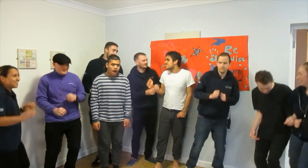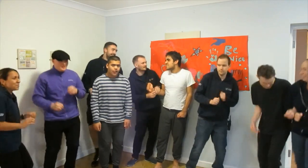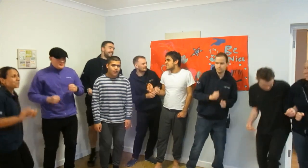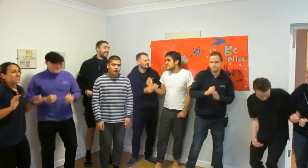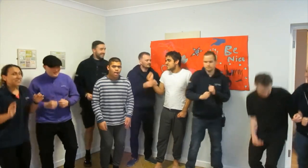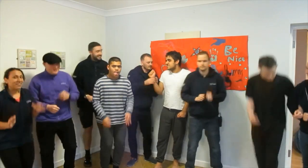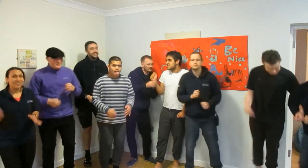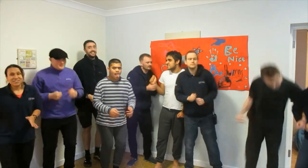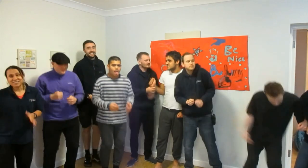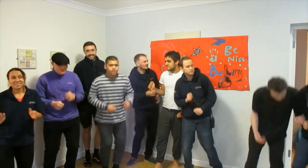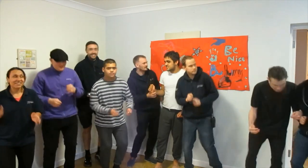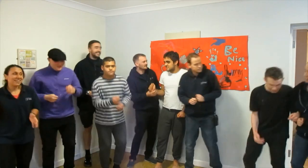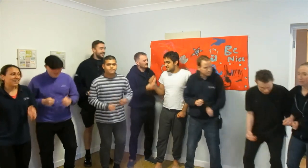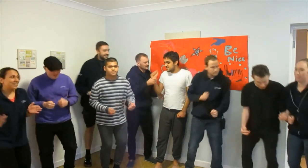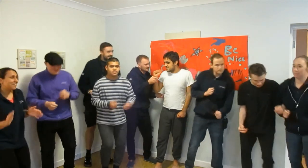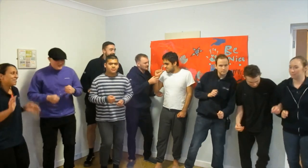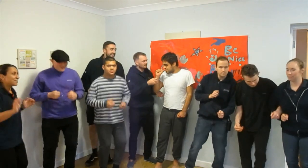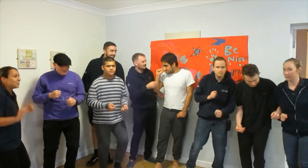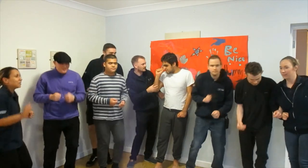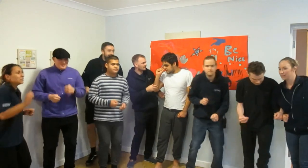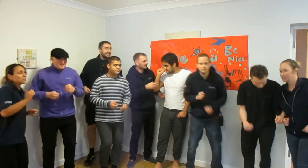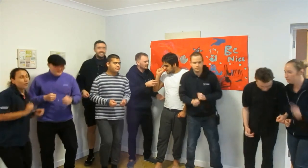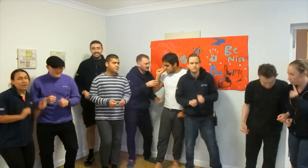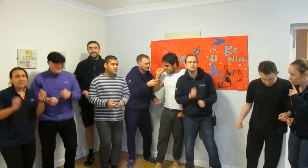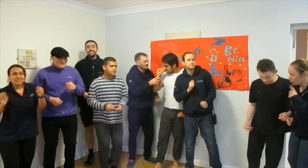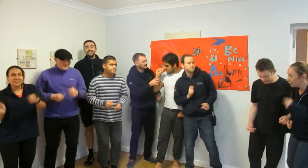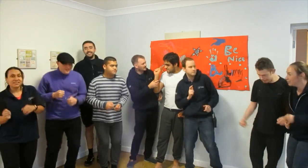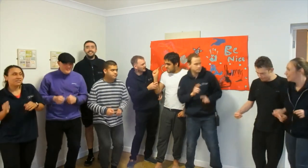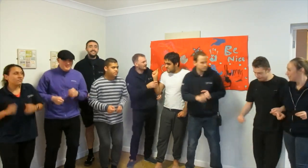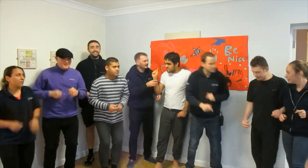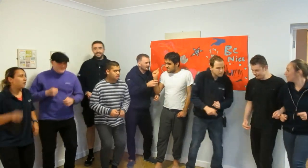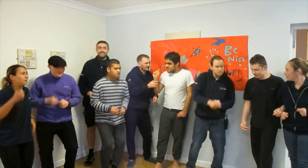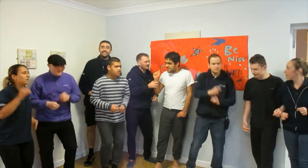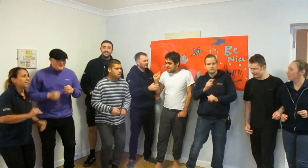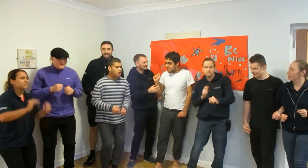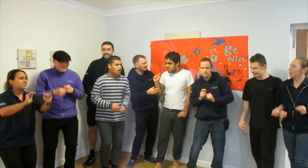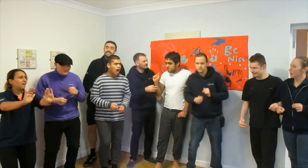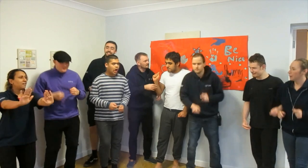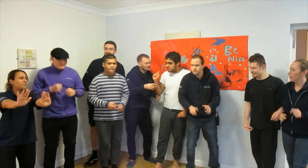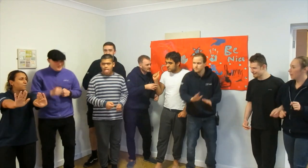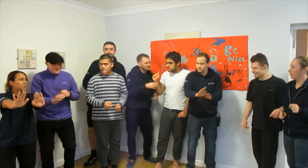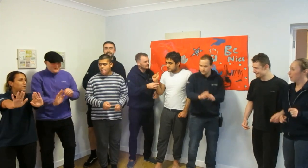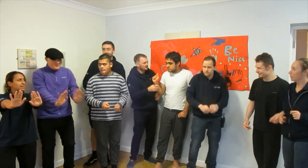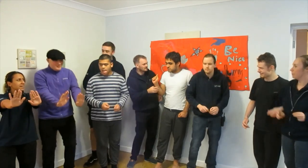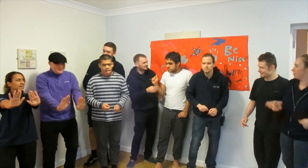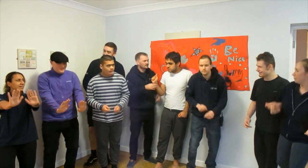and show you care Shine your light, share your love everywhere